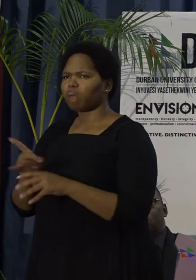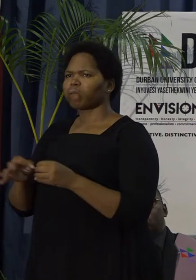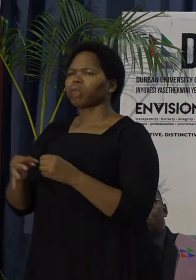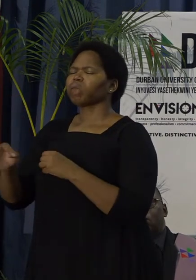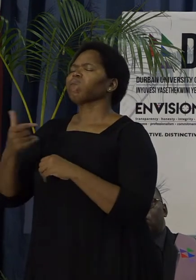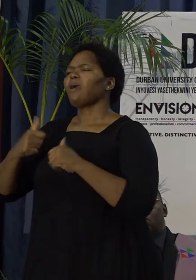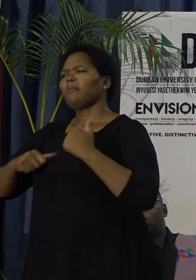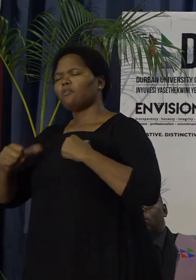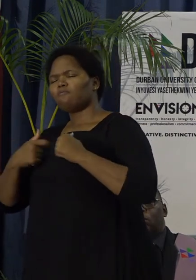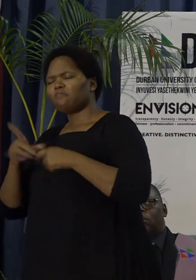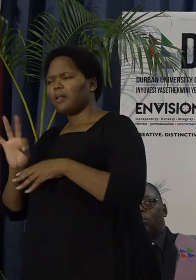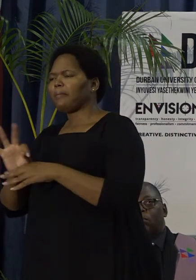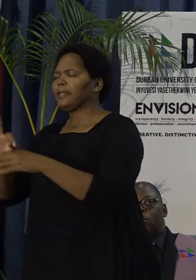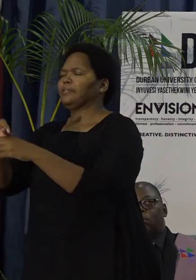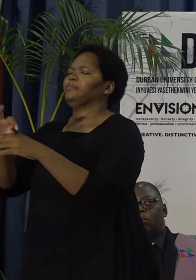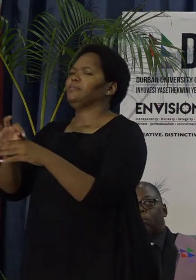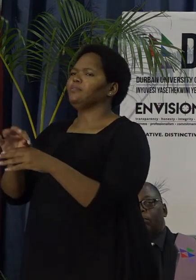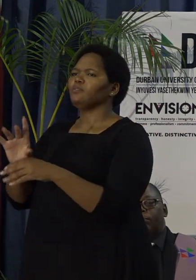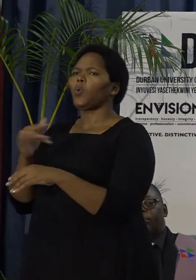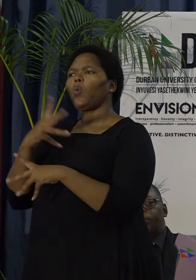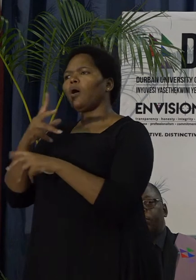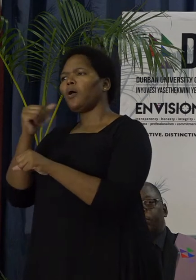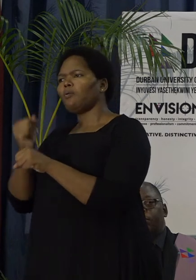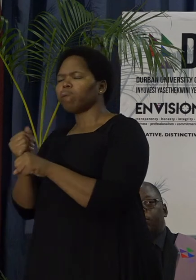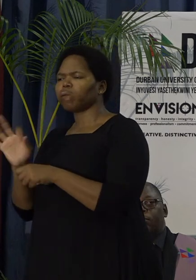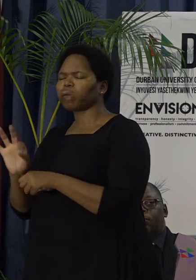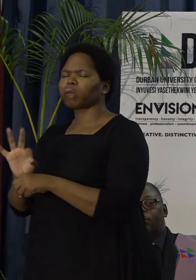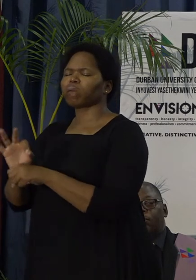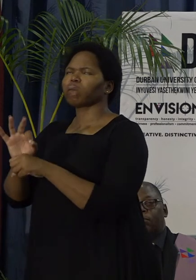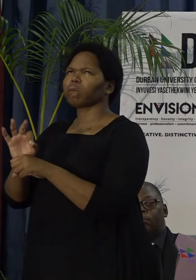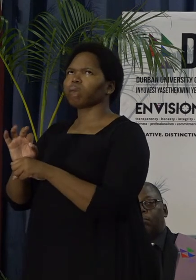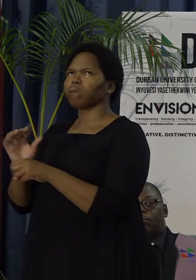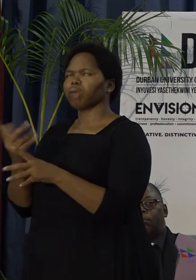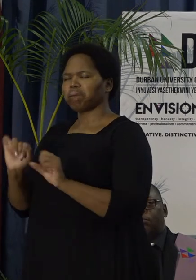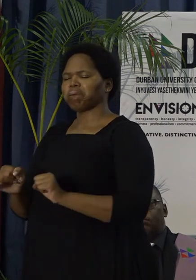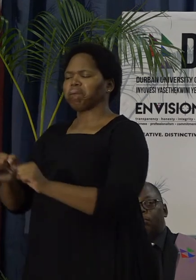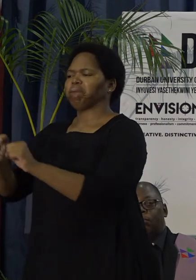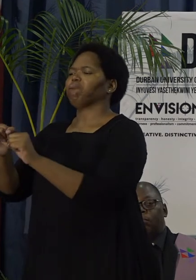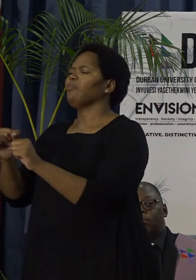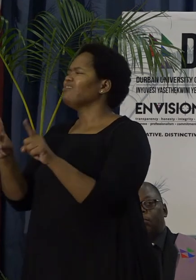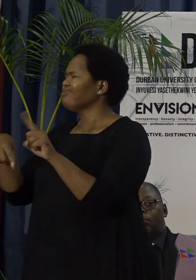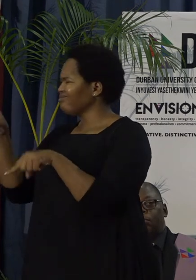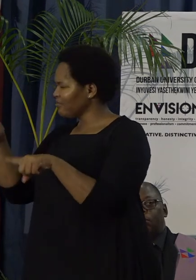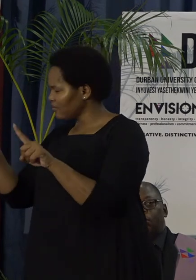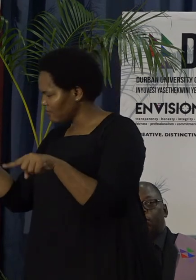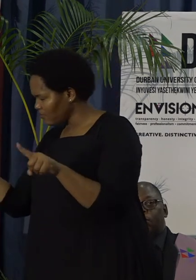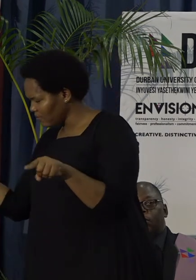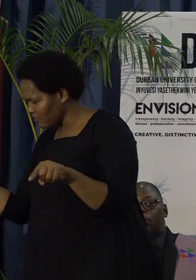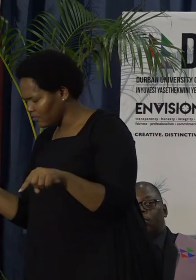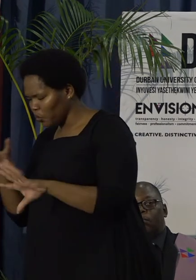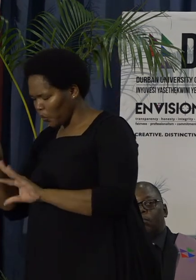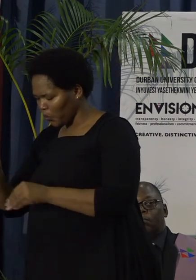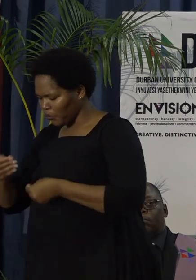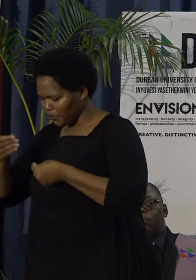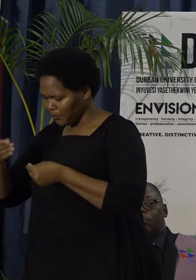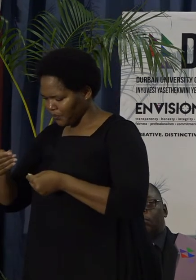performance plan, our annual strategic risk register, and many other associated documents.